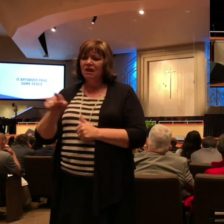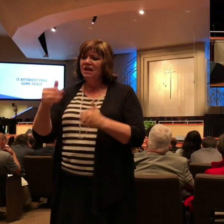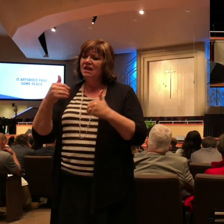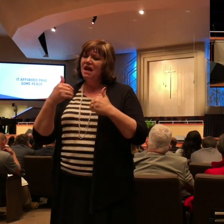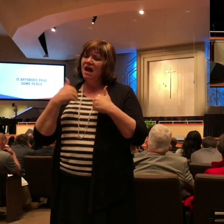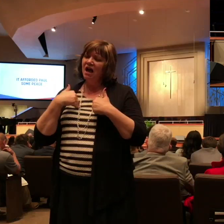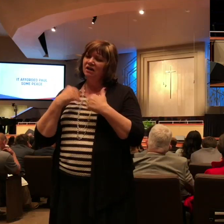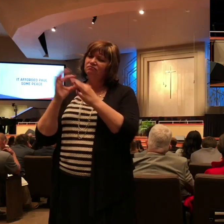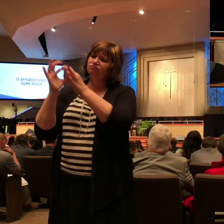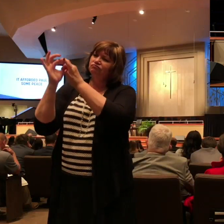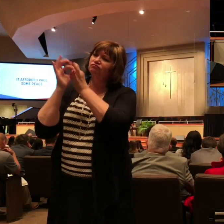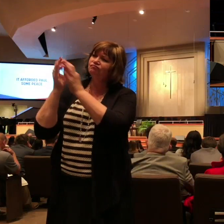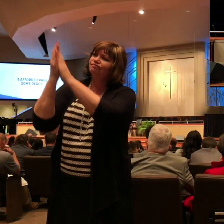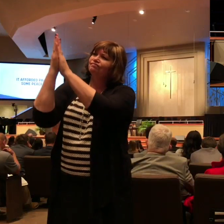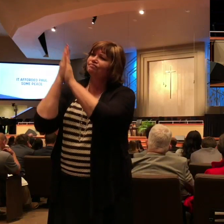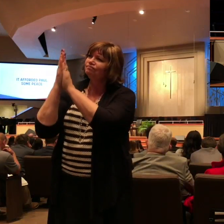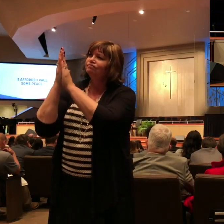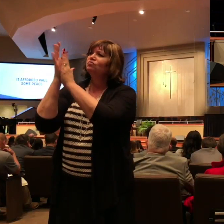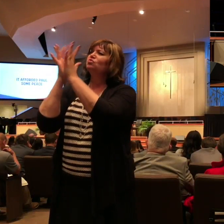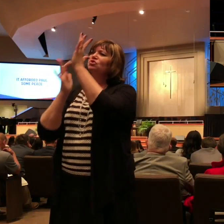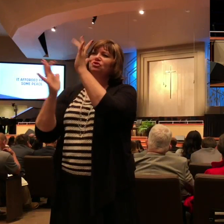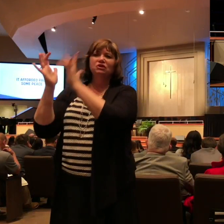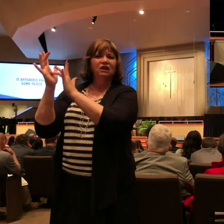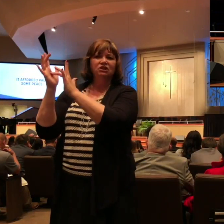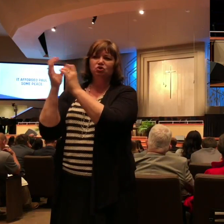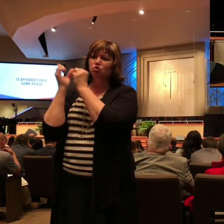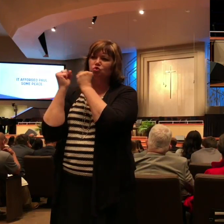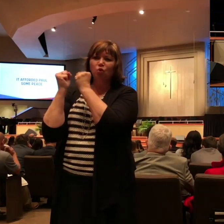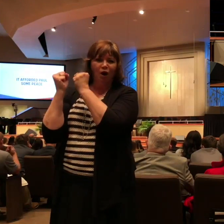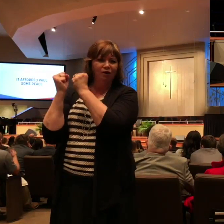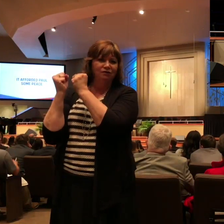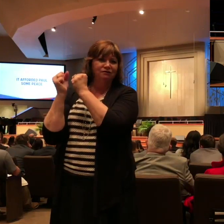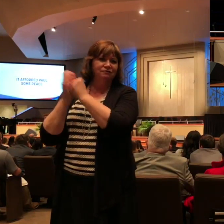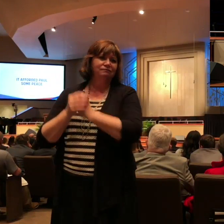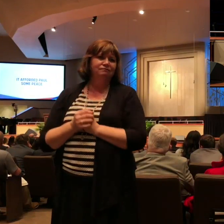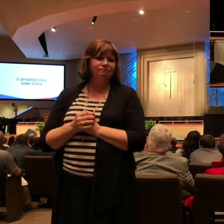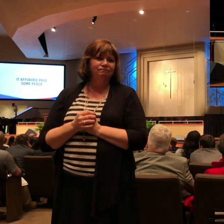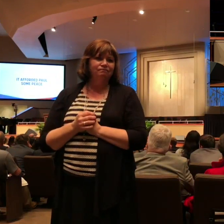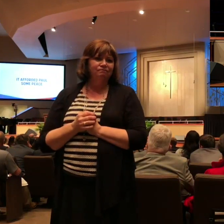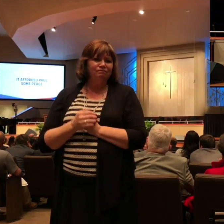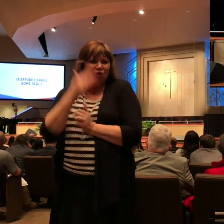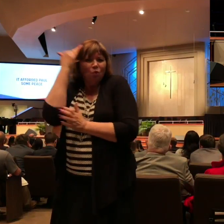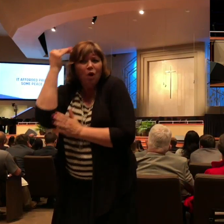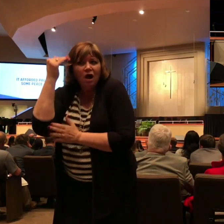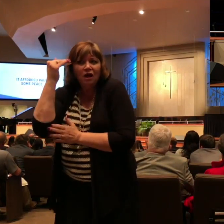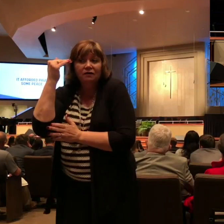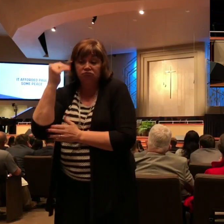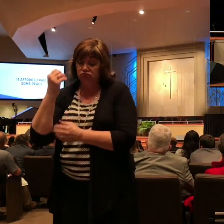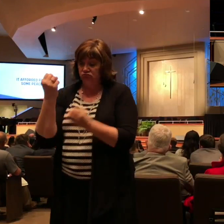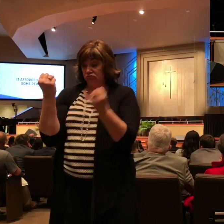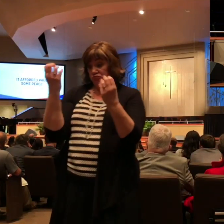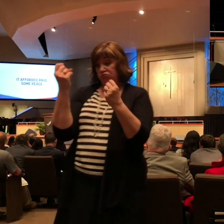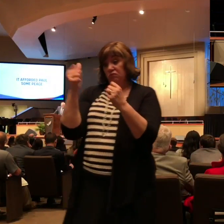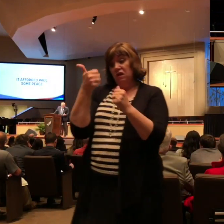walk that was so deep part of it was others were praying for him and it just emboldened his faith